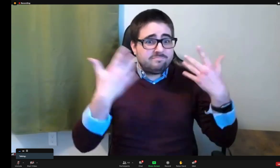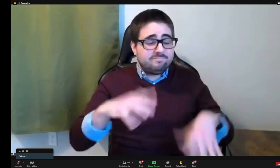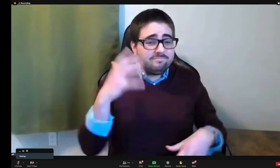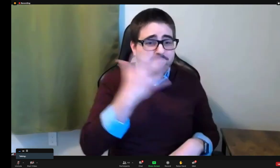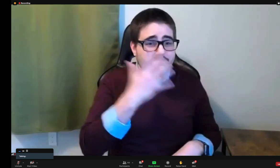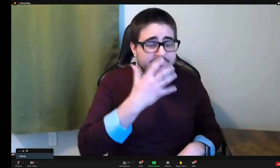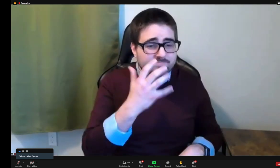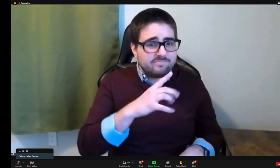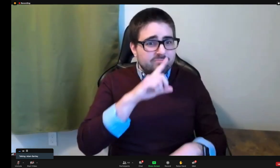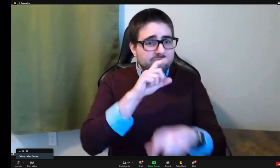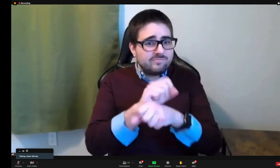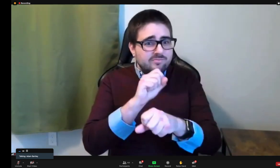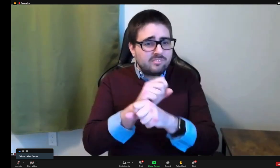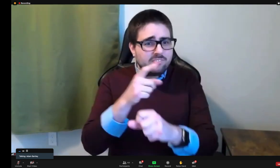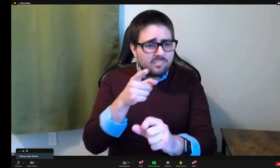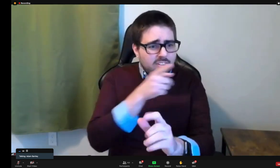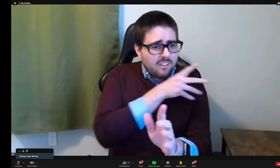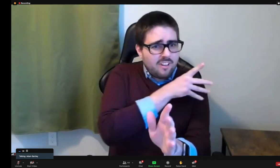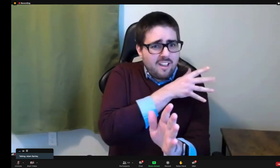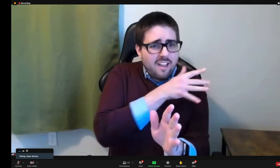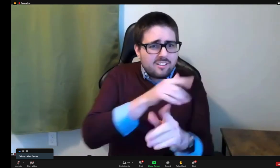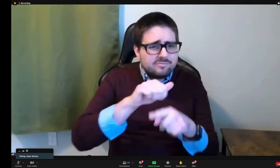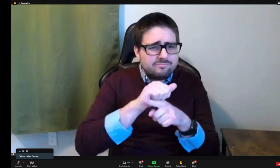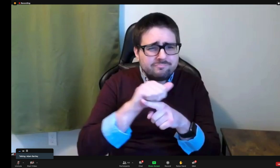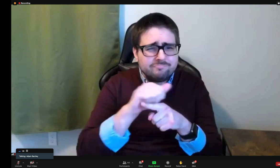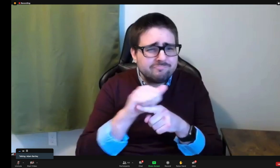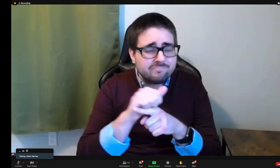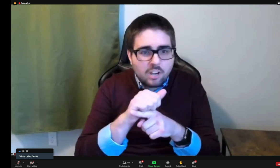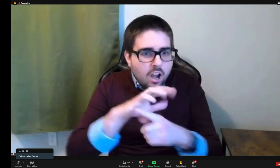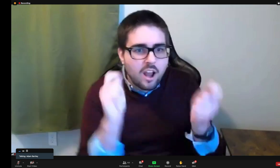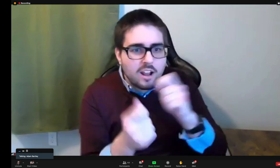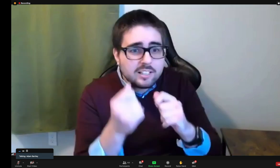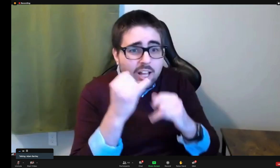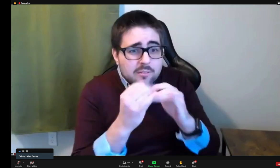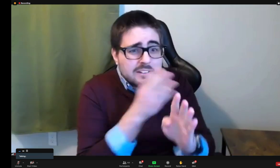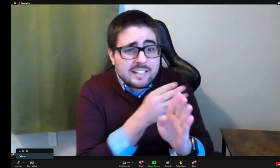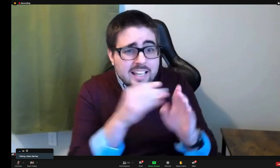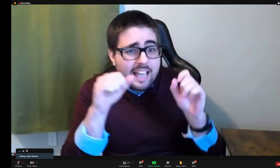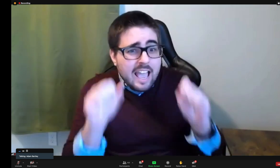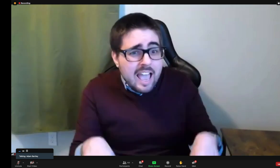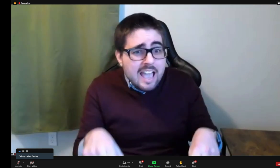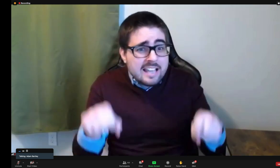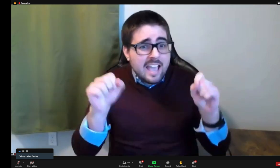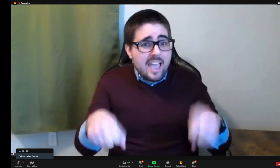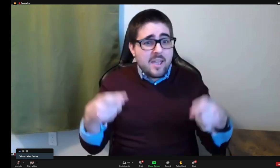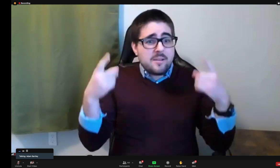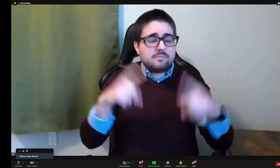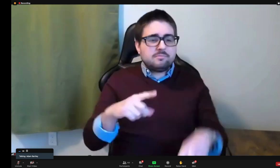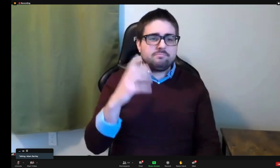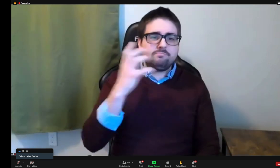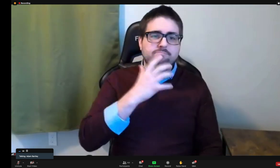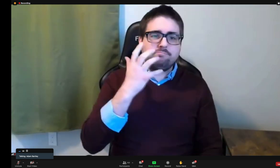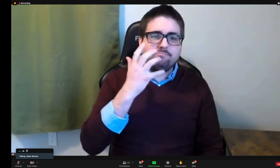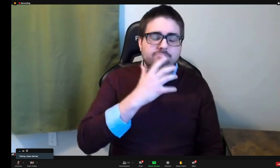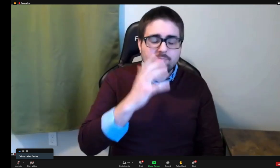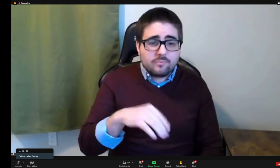Wonderful. Amazing. And all of the rehearsals that take place up to this, and then to have to